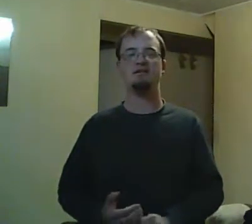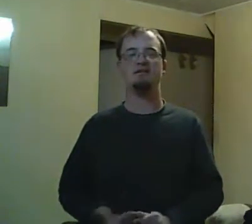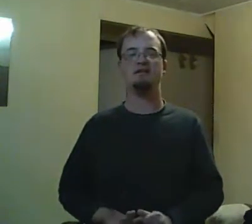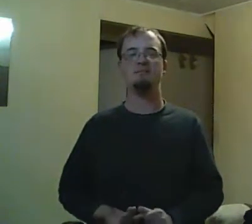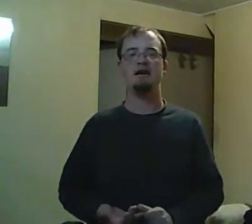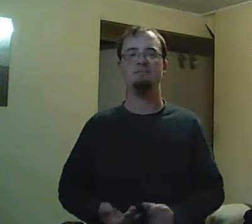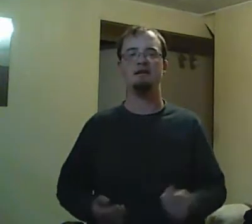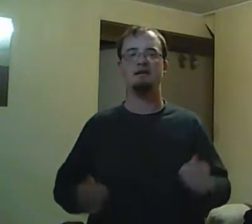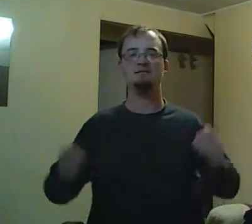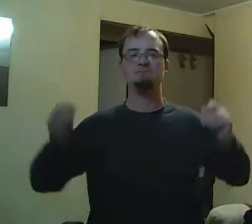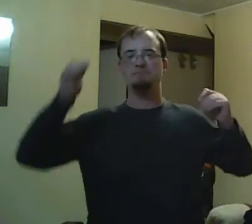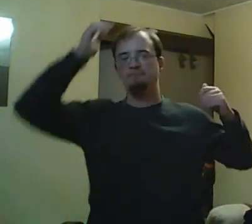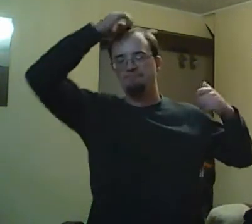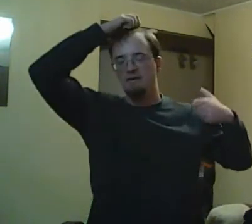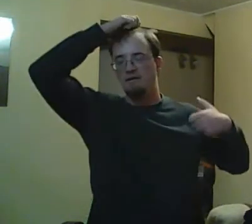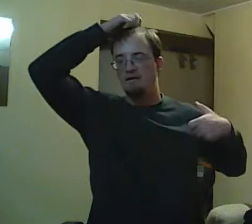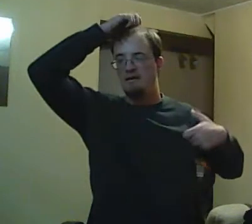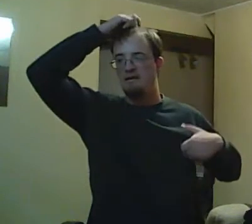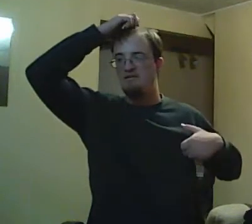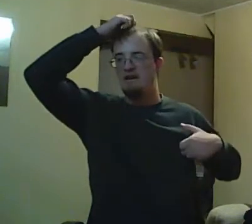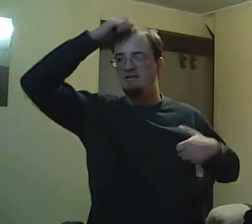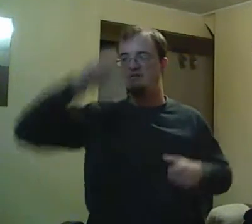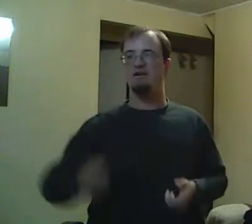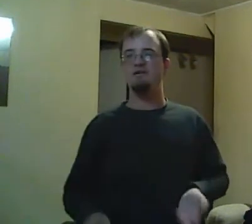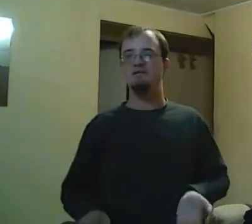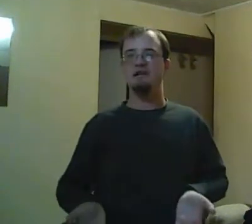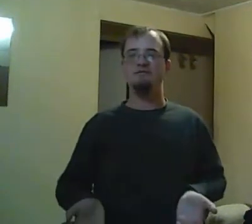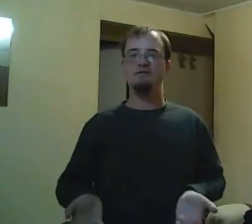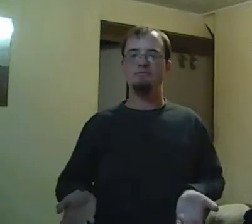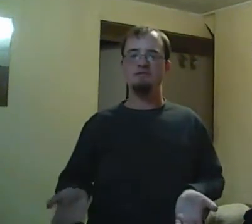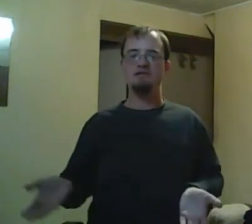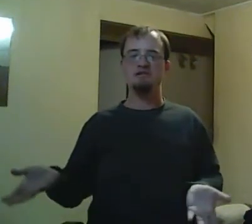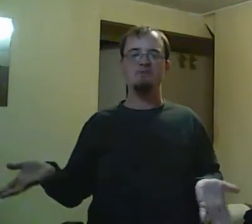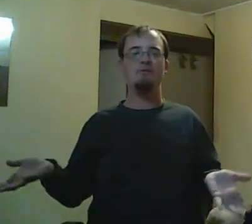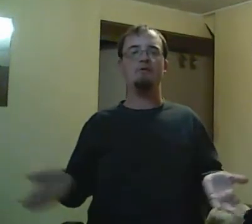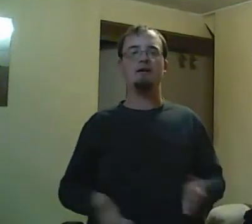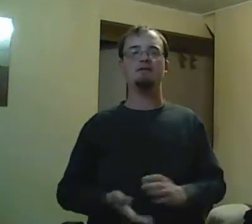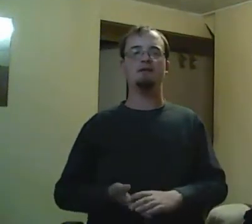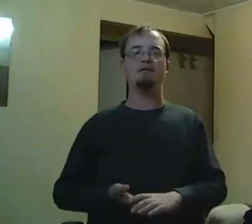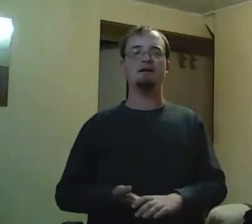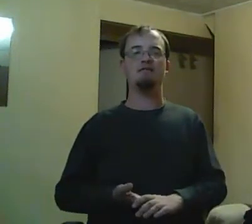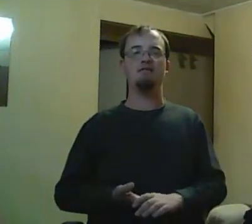basically what the hell did Rick do wrong, what characters should have done with this situation.